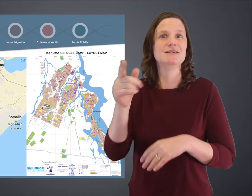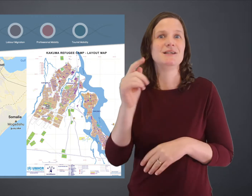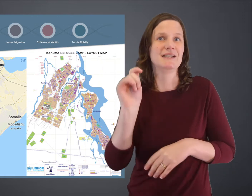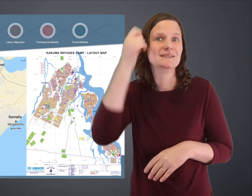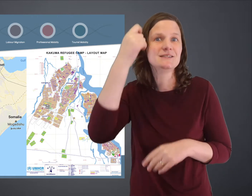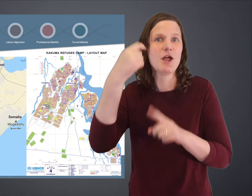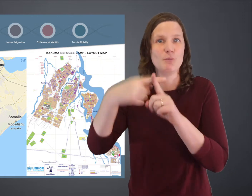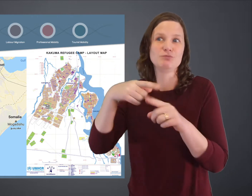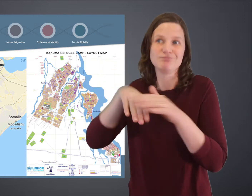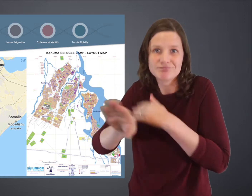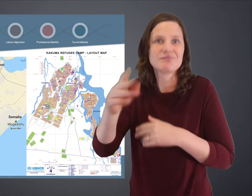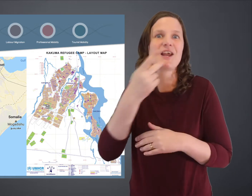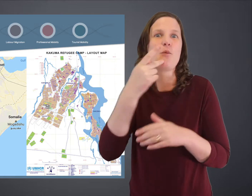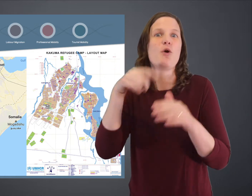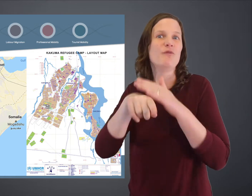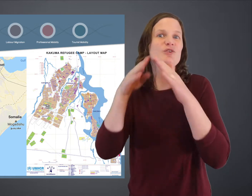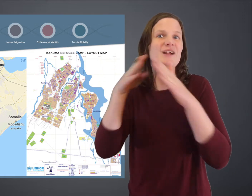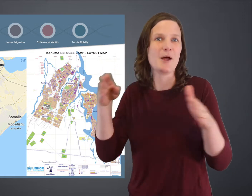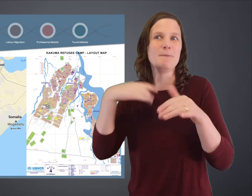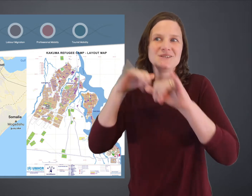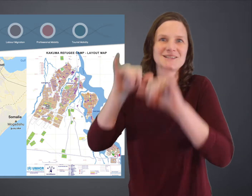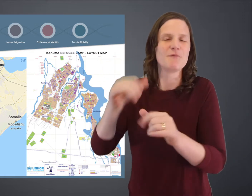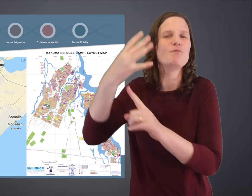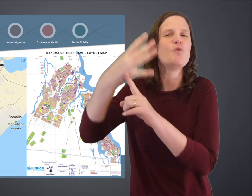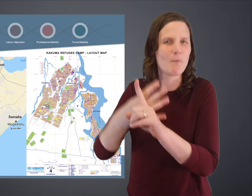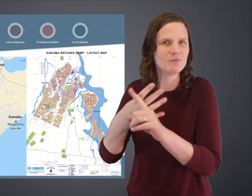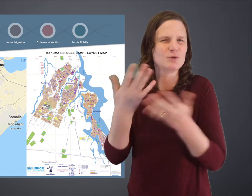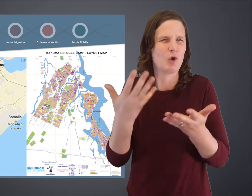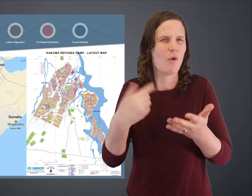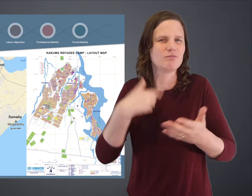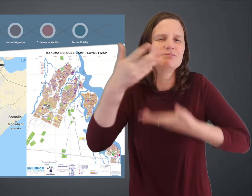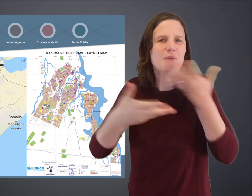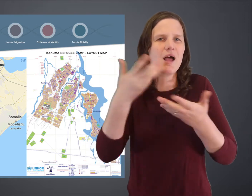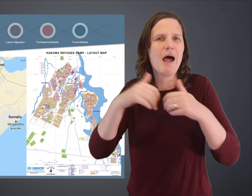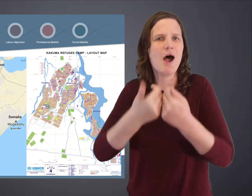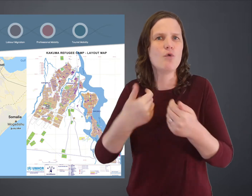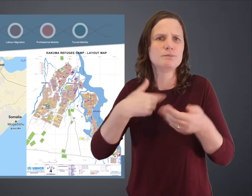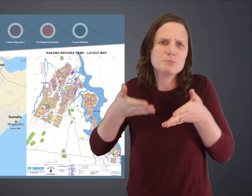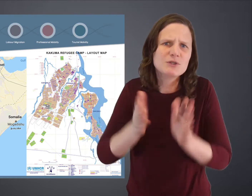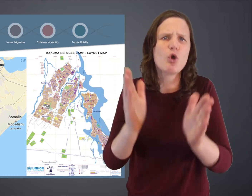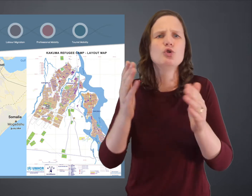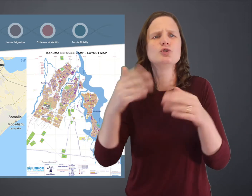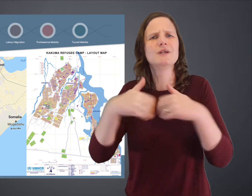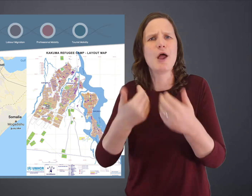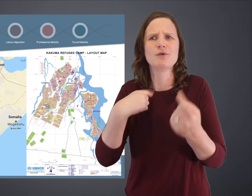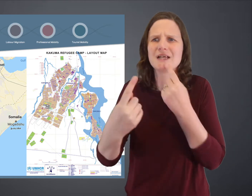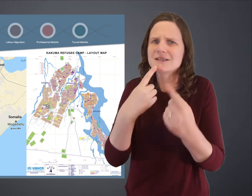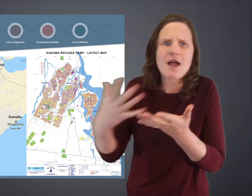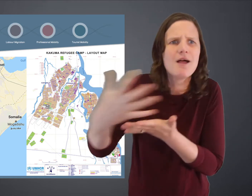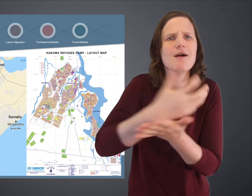So, I went to Kenya, I also visited Kakuma refugee camp where I stayed for four months, so I will talk about the approach